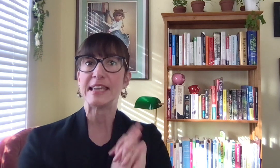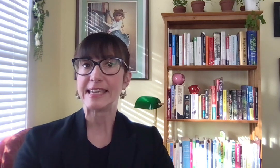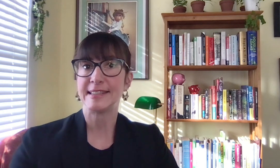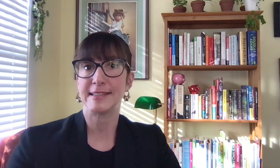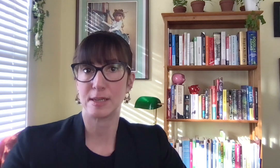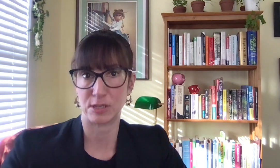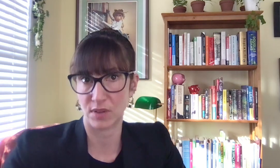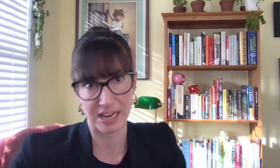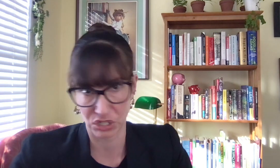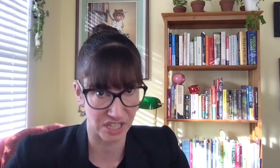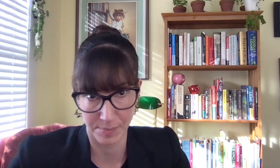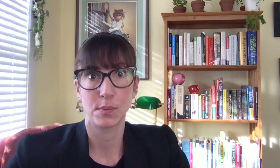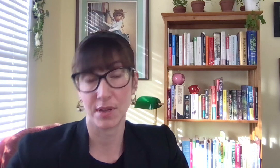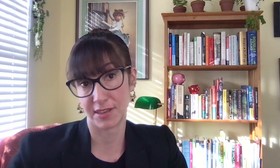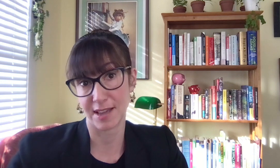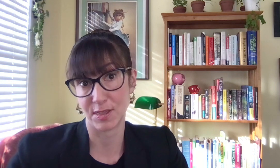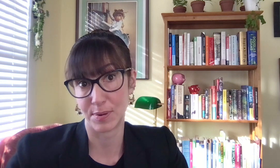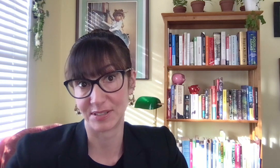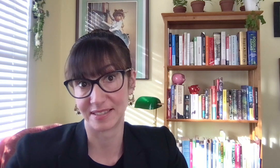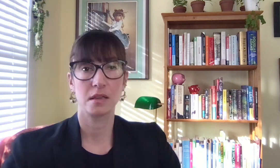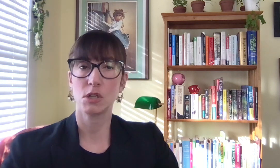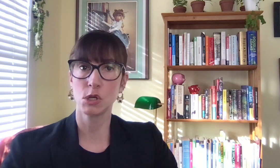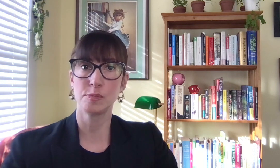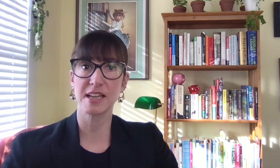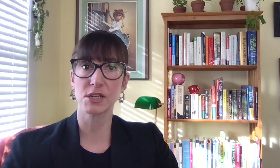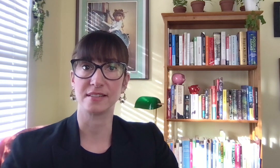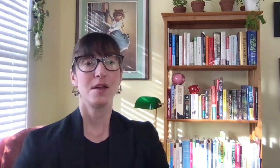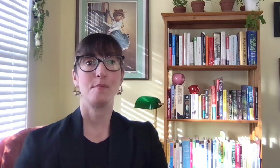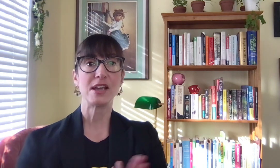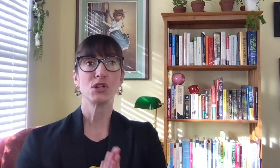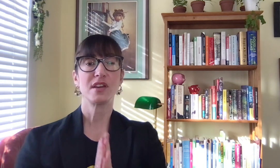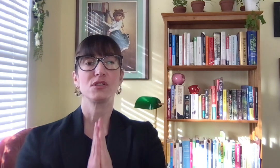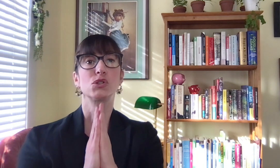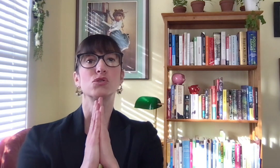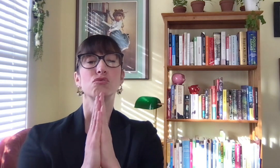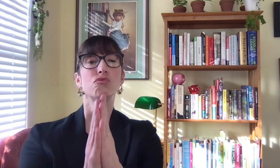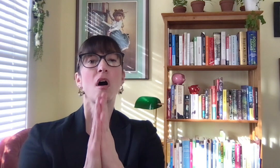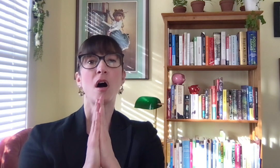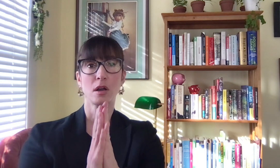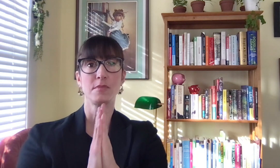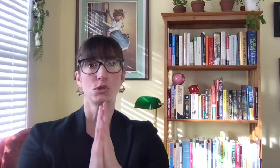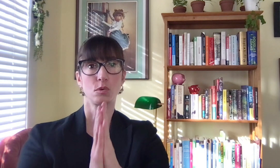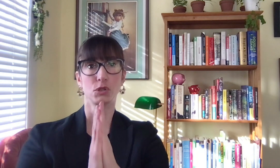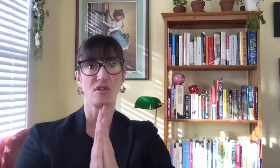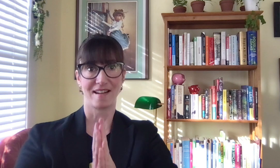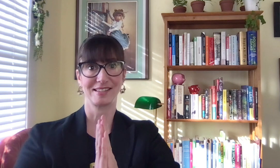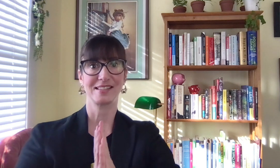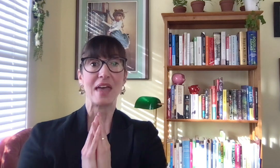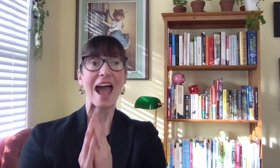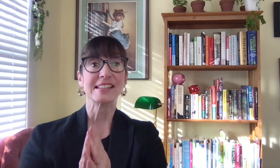intimate relationship with this other person. So use protection. Make sure there is strong mutual trust. Ask